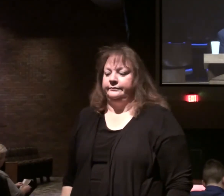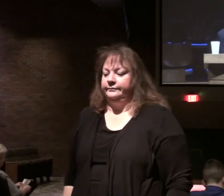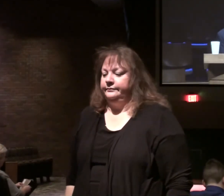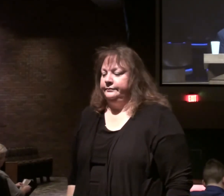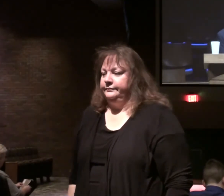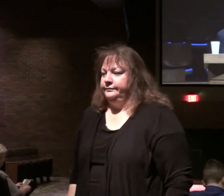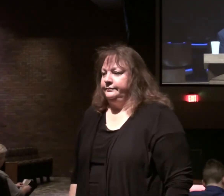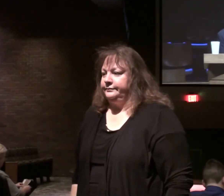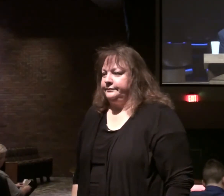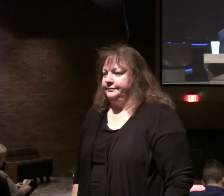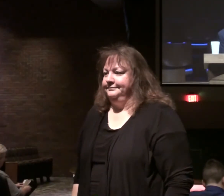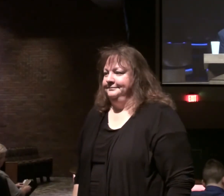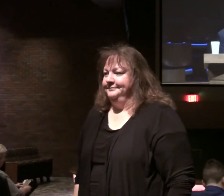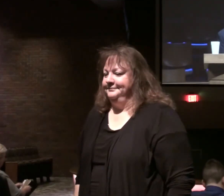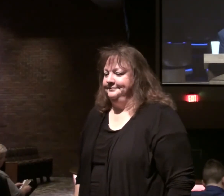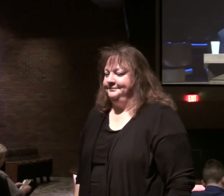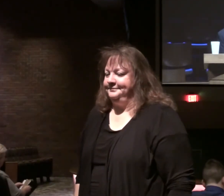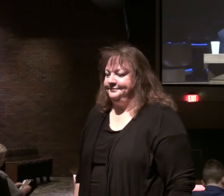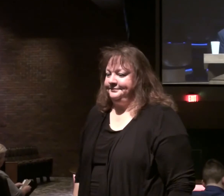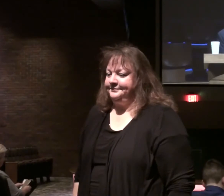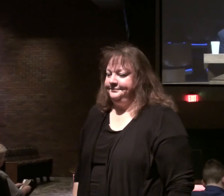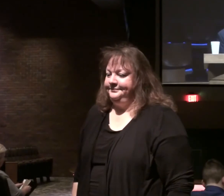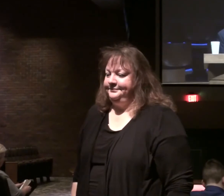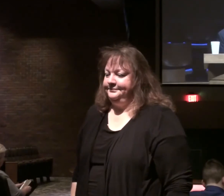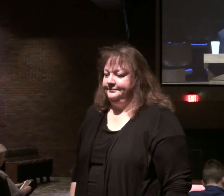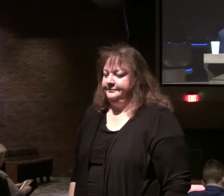In don't have to wait for me. Because I'm in the world.